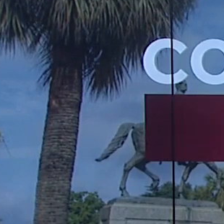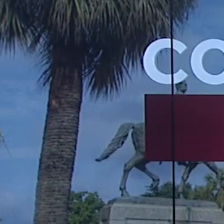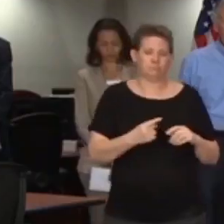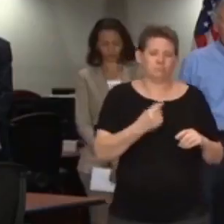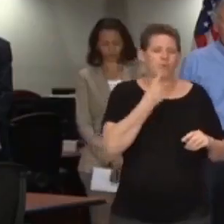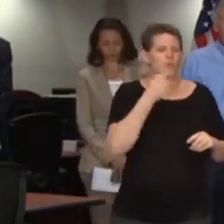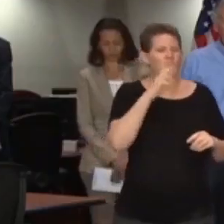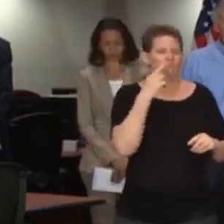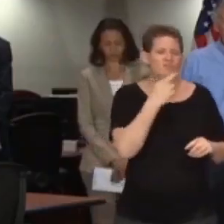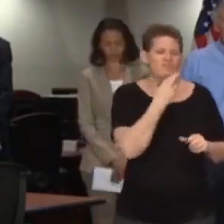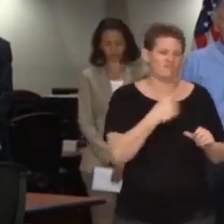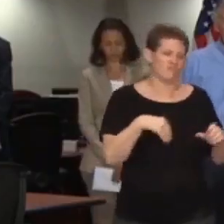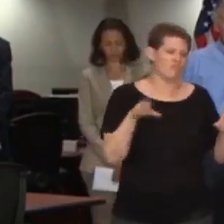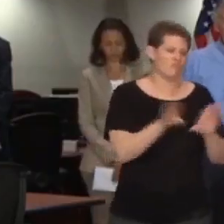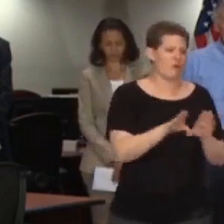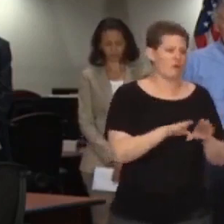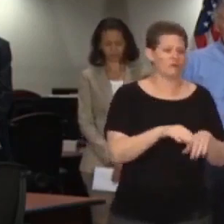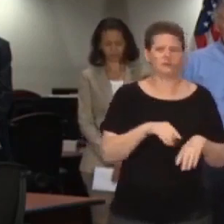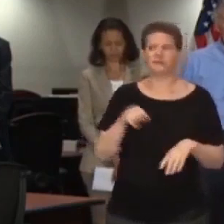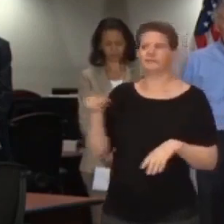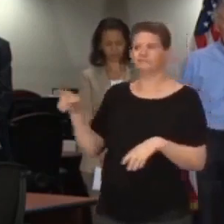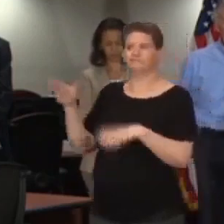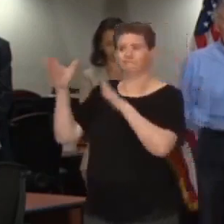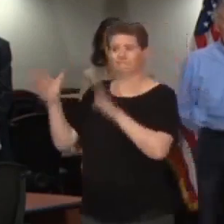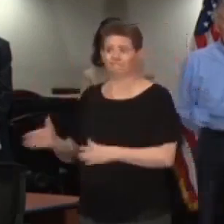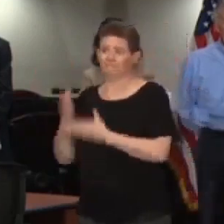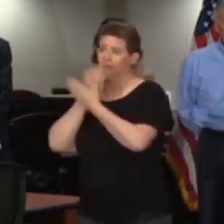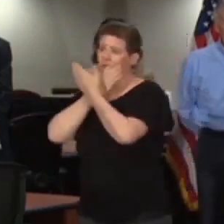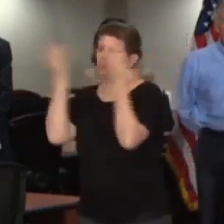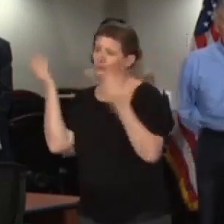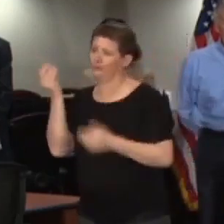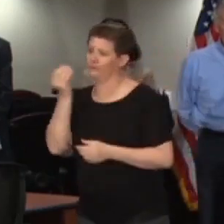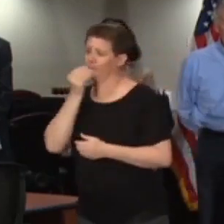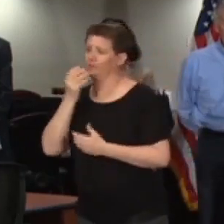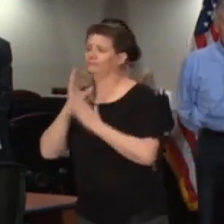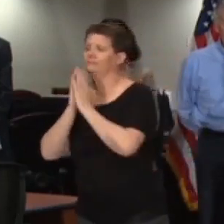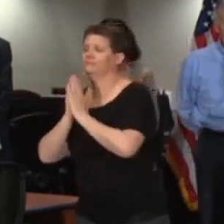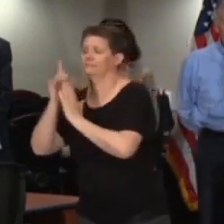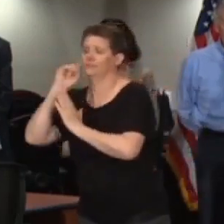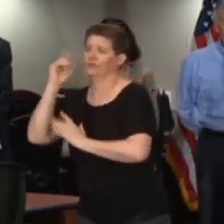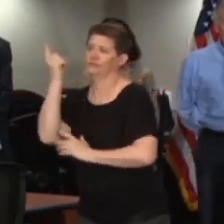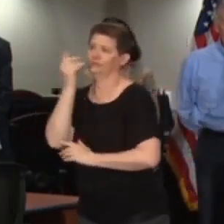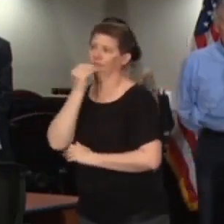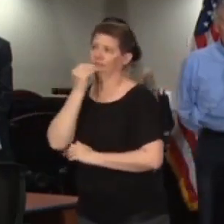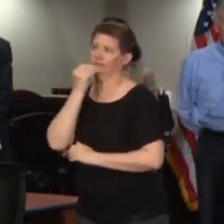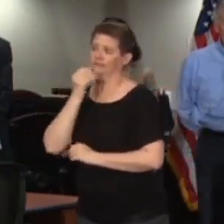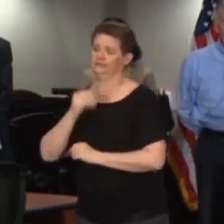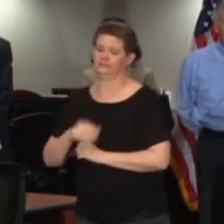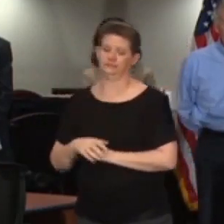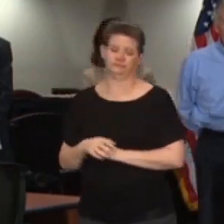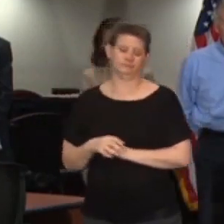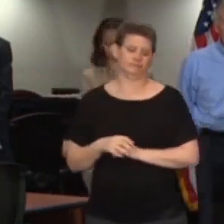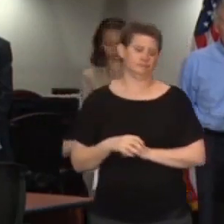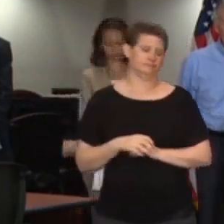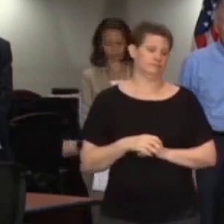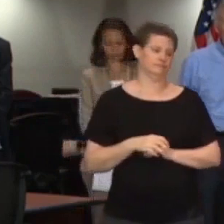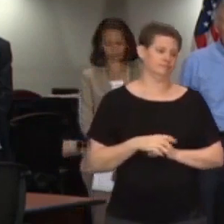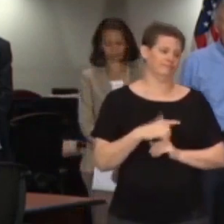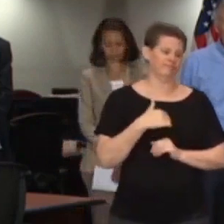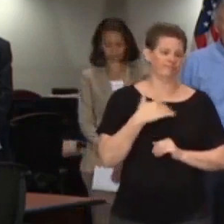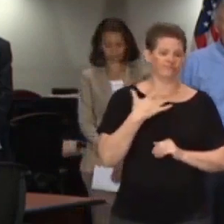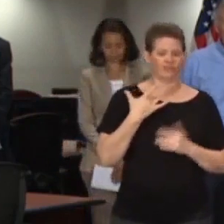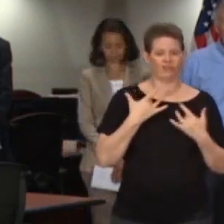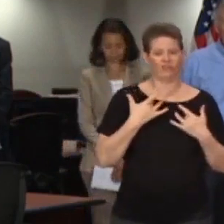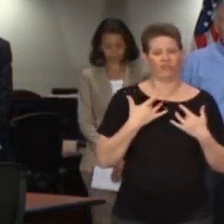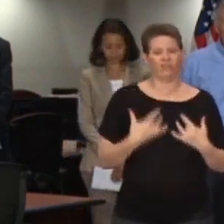Run is closed. There's a malnourished person praying for something to eat. For everyone discouraged that they have to